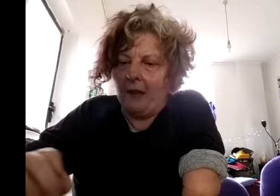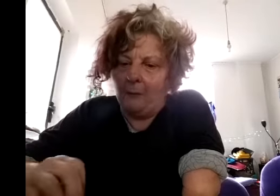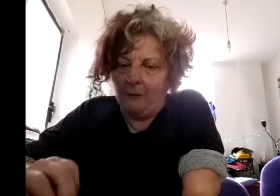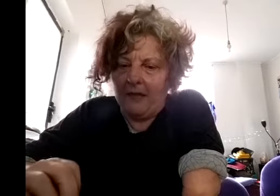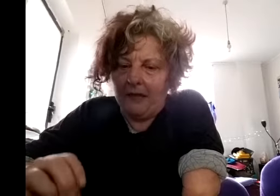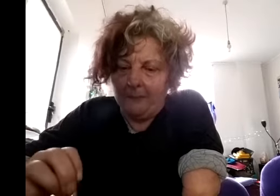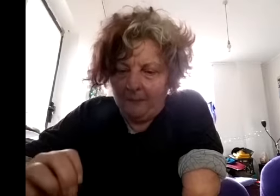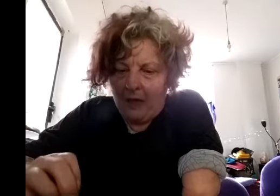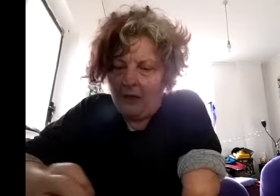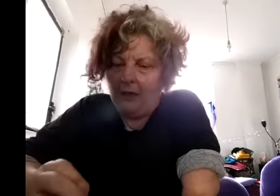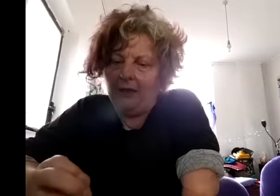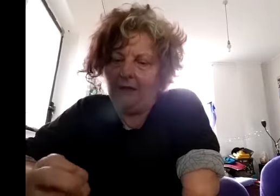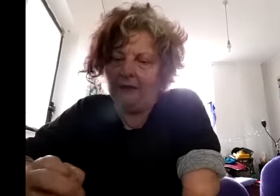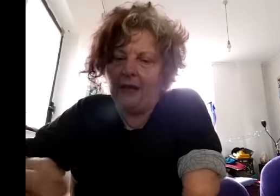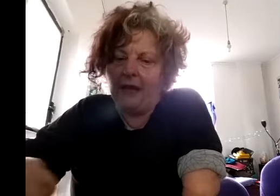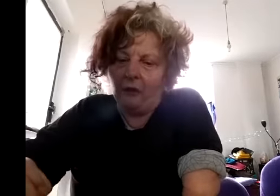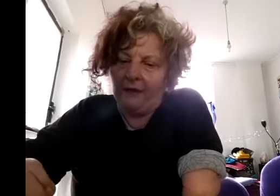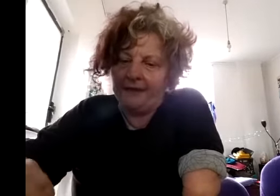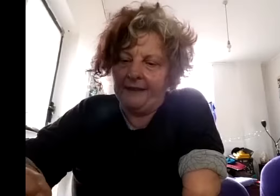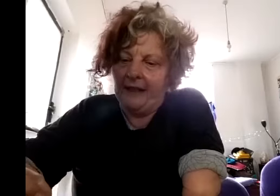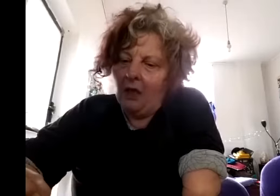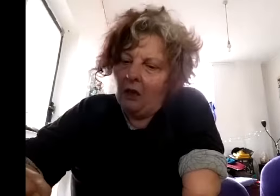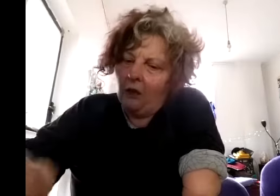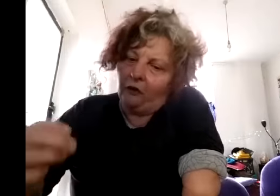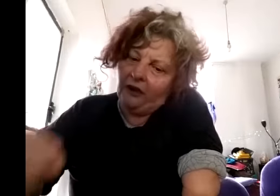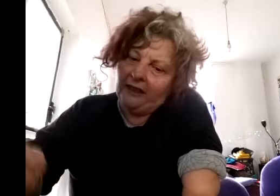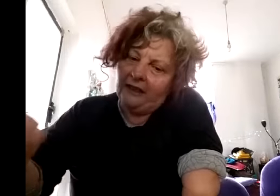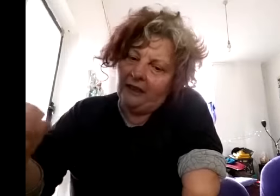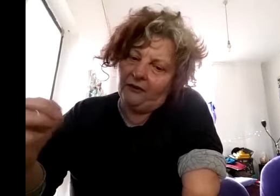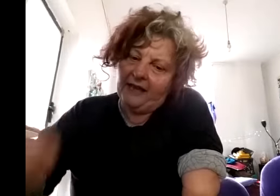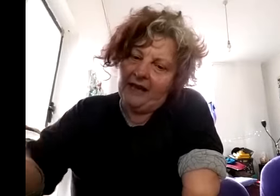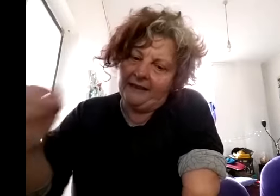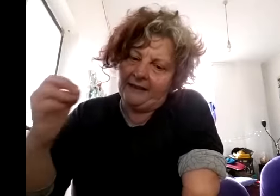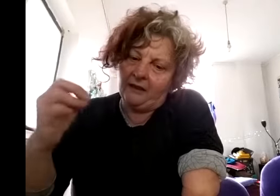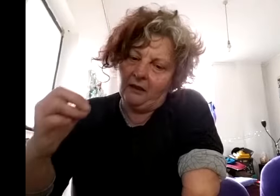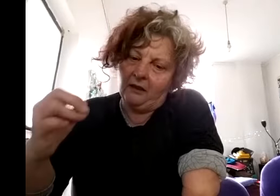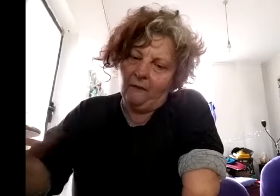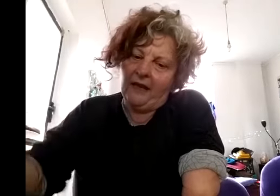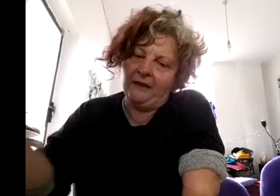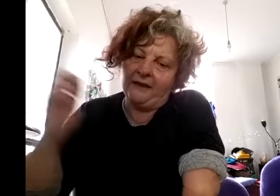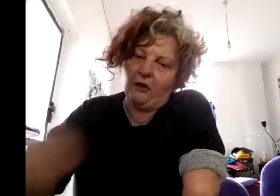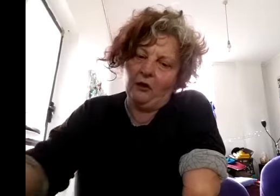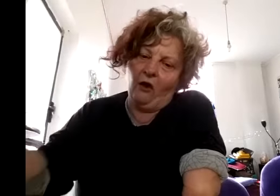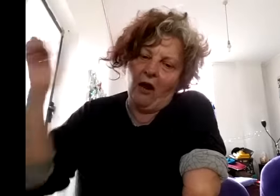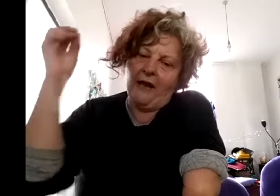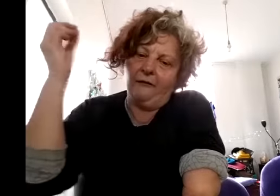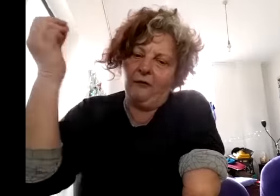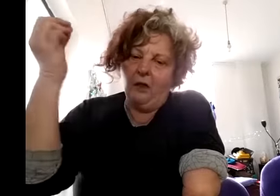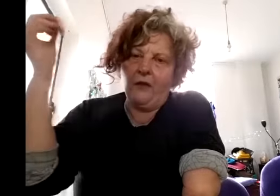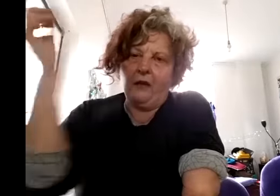comedian uh a lovely lady called natalie she takes events in her life that are just